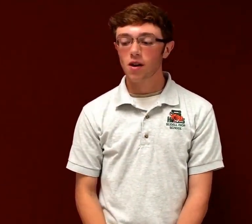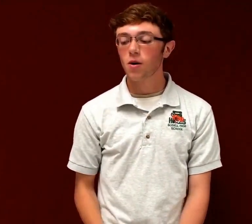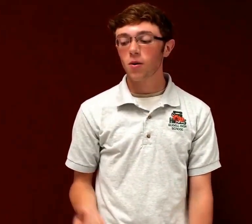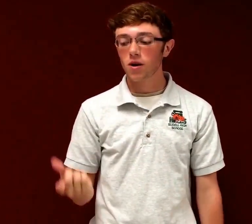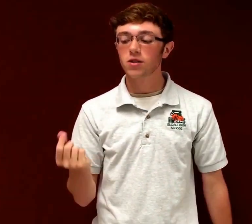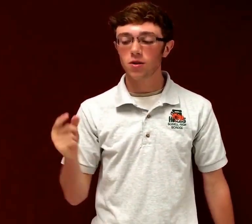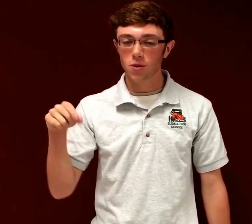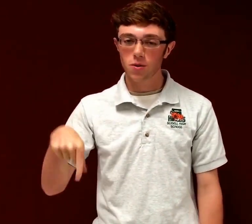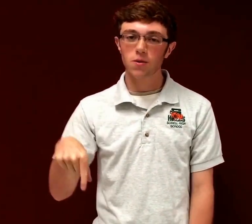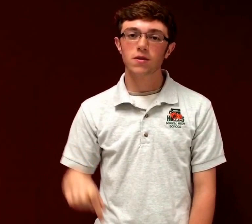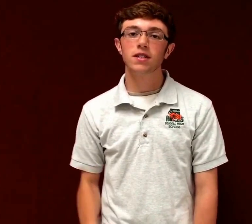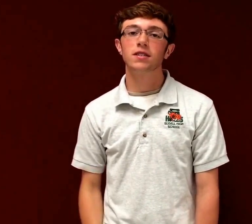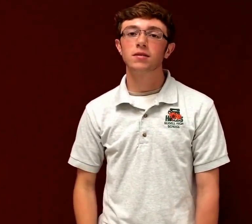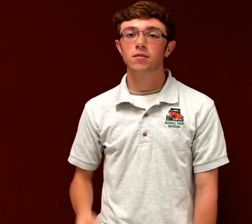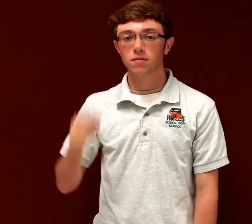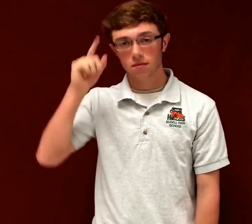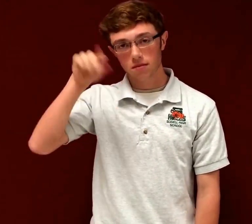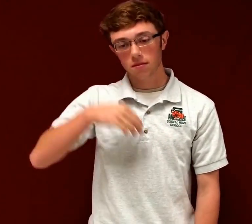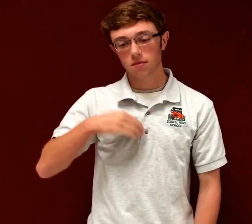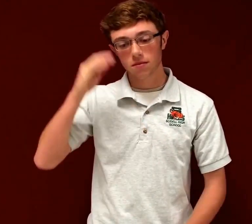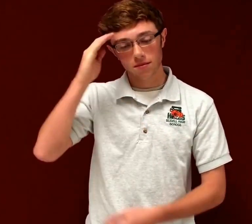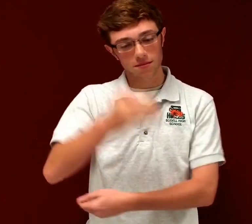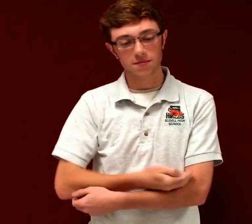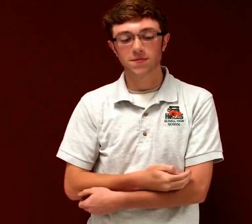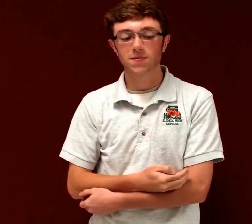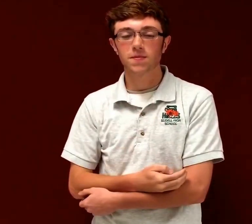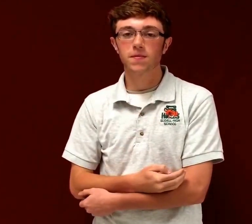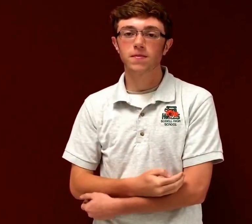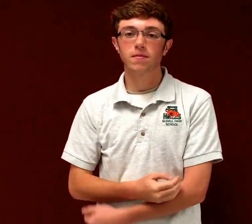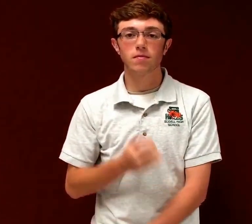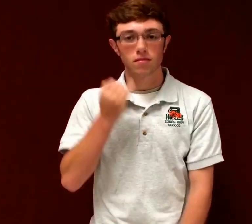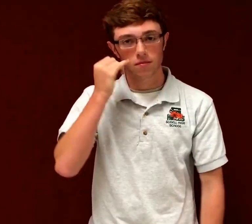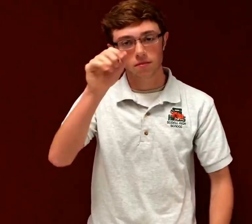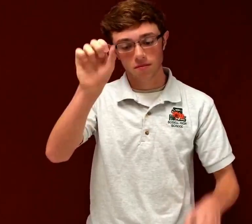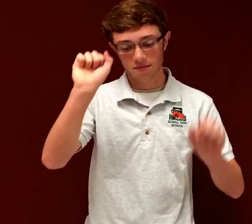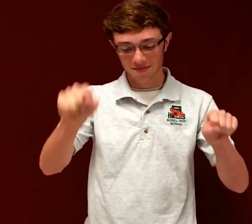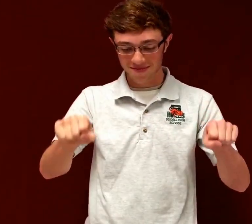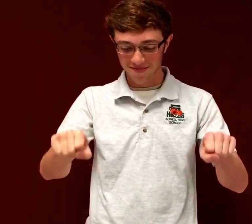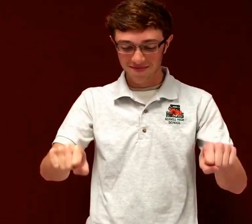Won't you do this for me, son? He can.